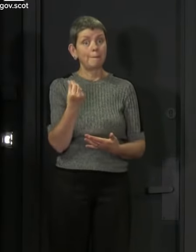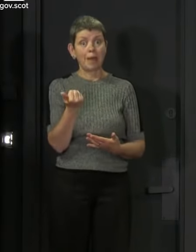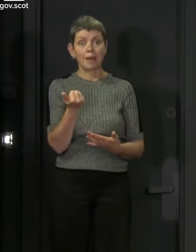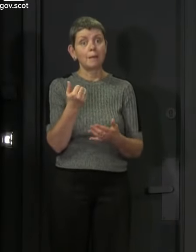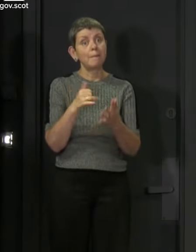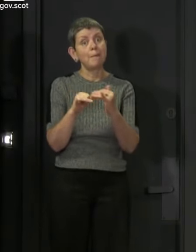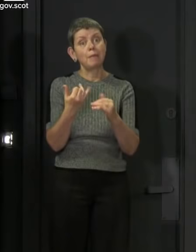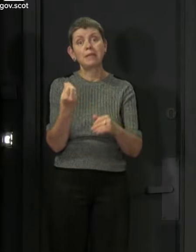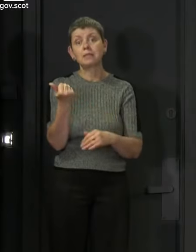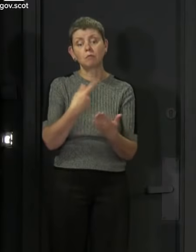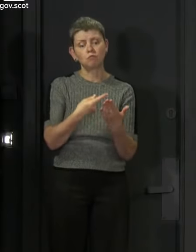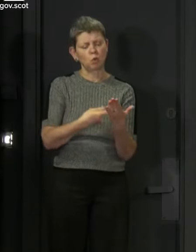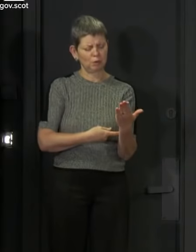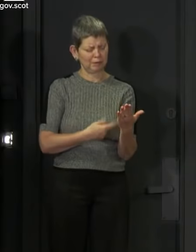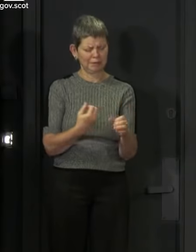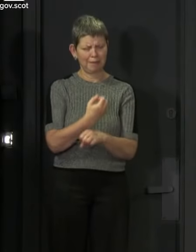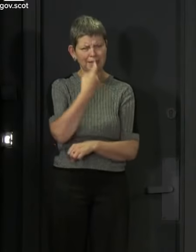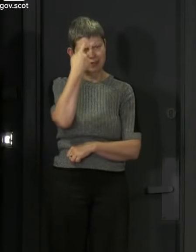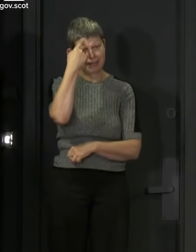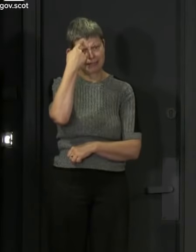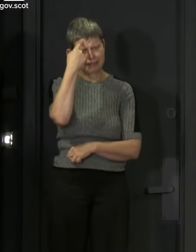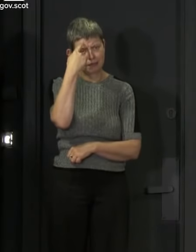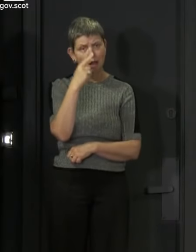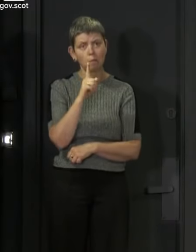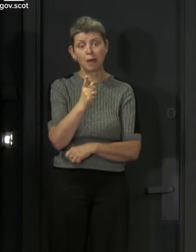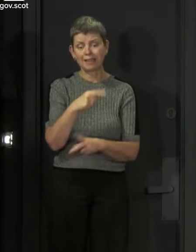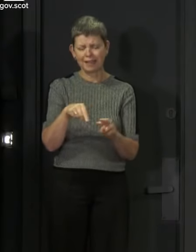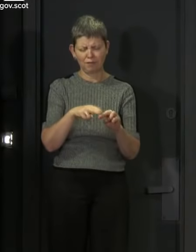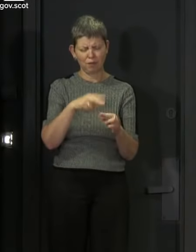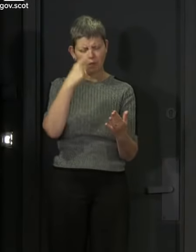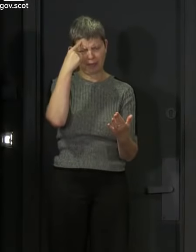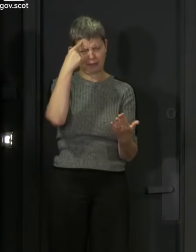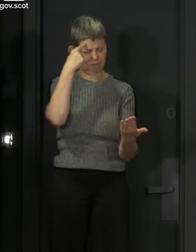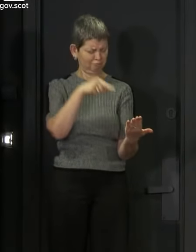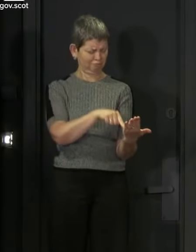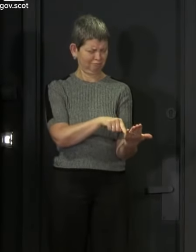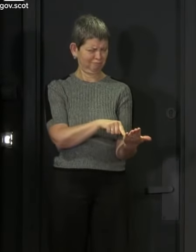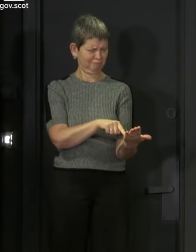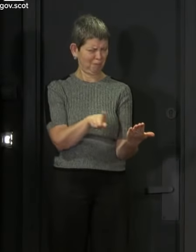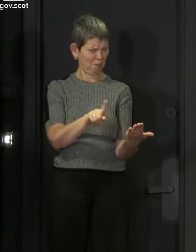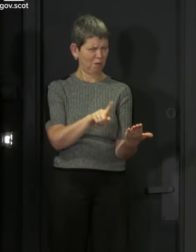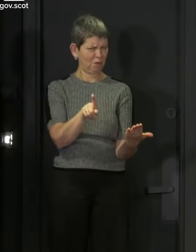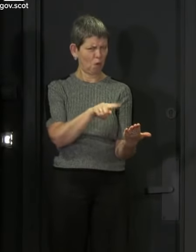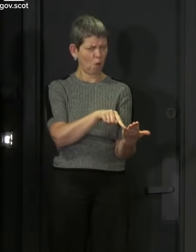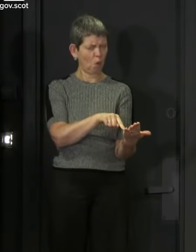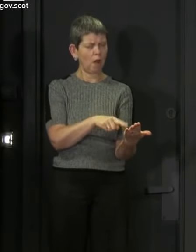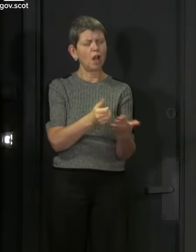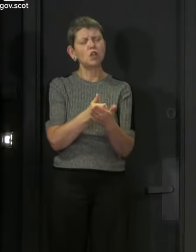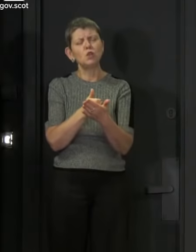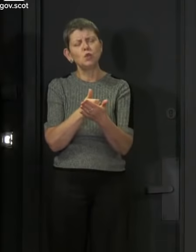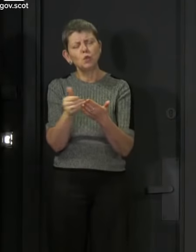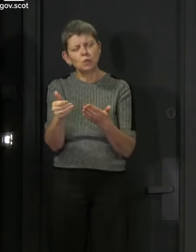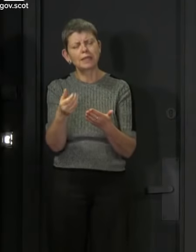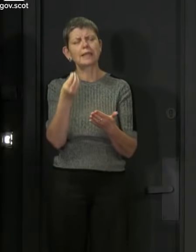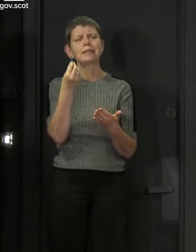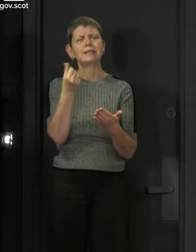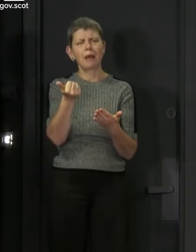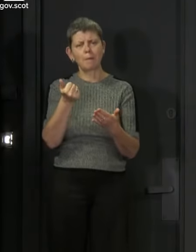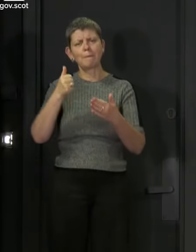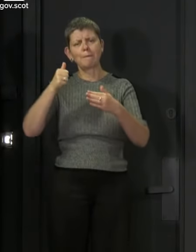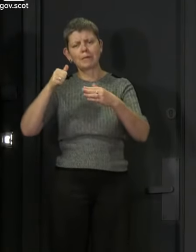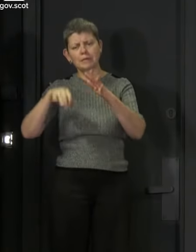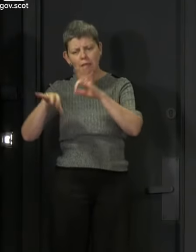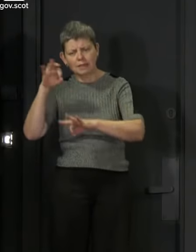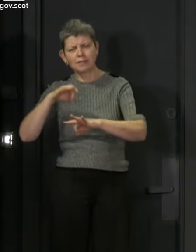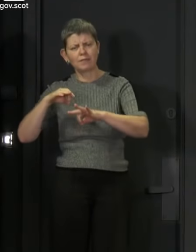it. But usually if you see something that doesn't appear to make sense, there's usually a bit of sort of analysis behind